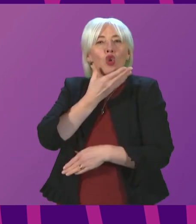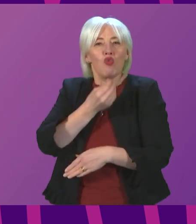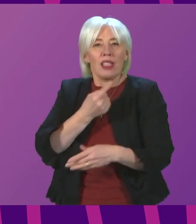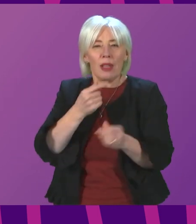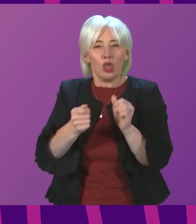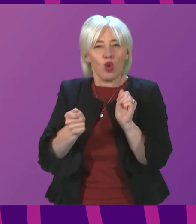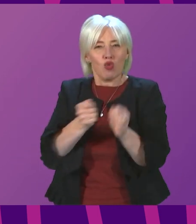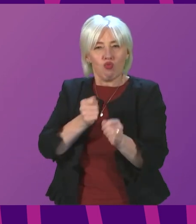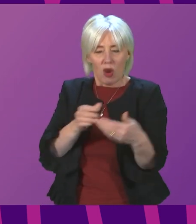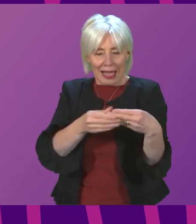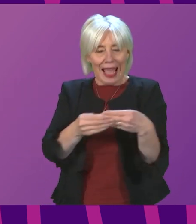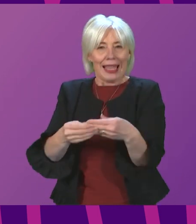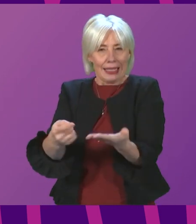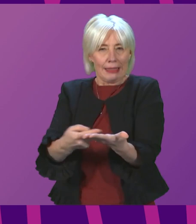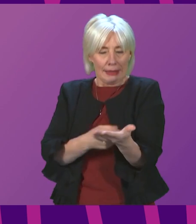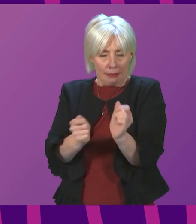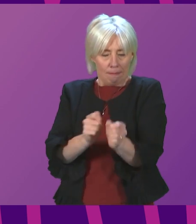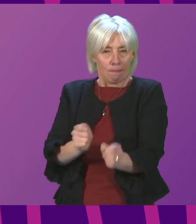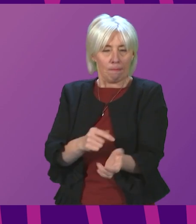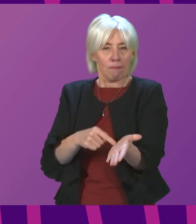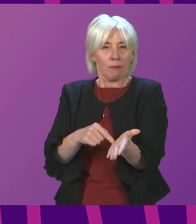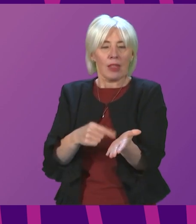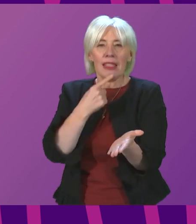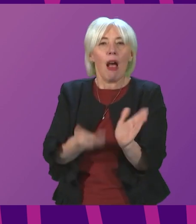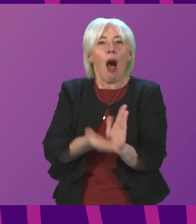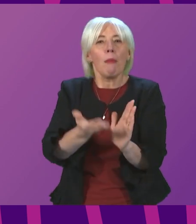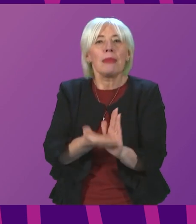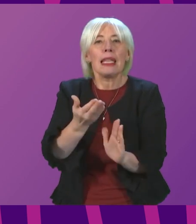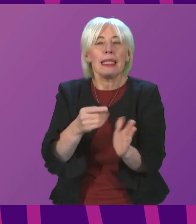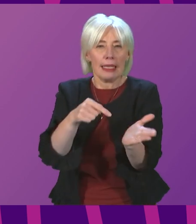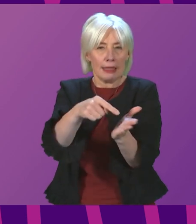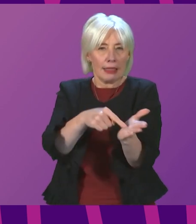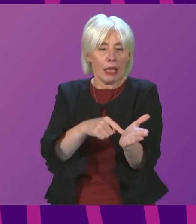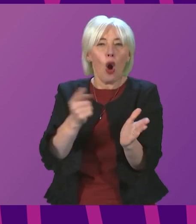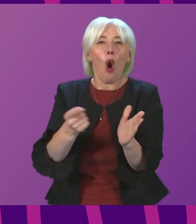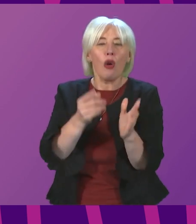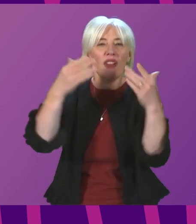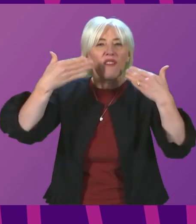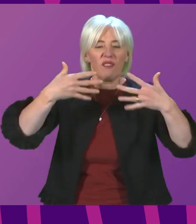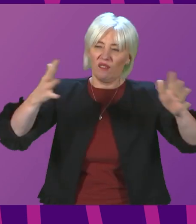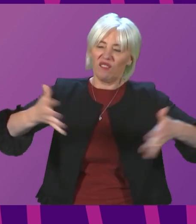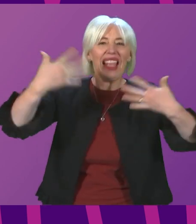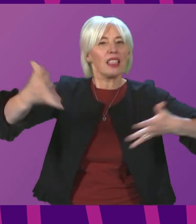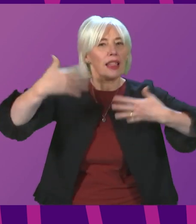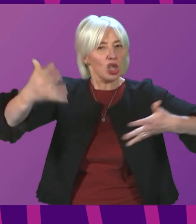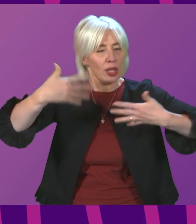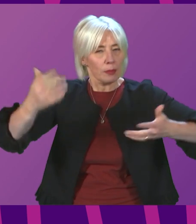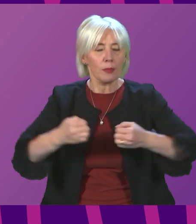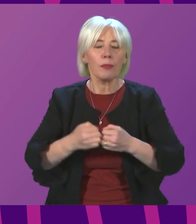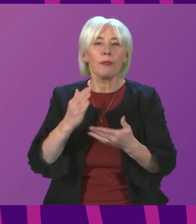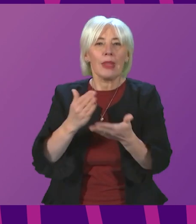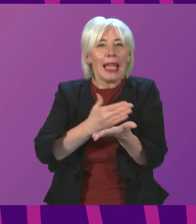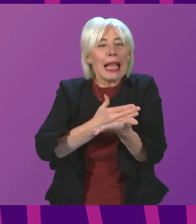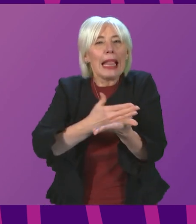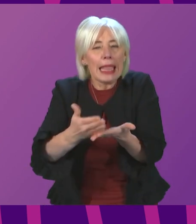revised guidance for these settings, which included updated material on ventilation, which, amongst other things, made clear